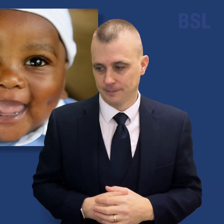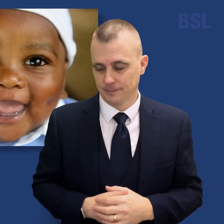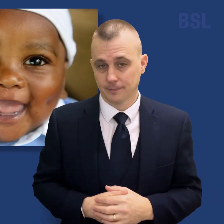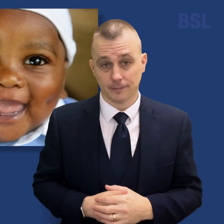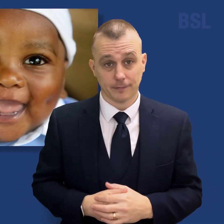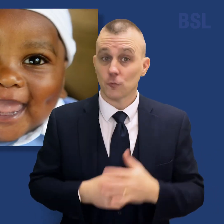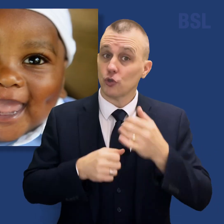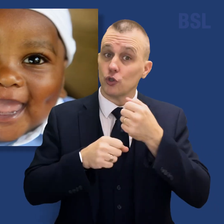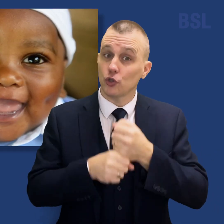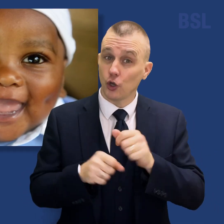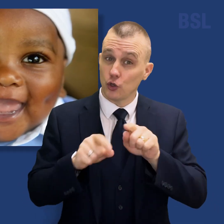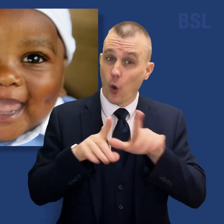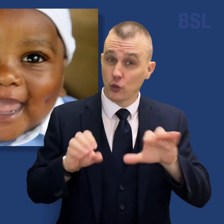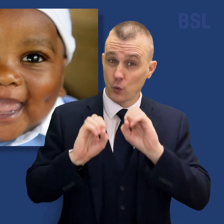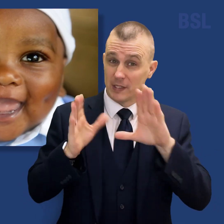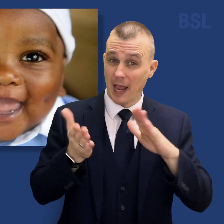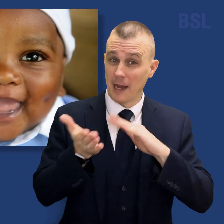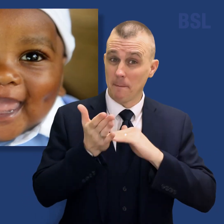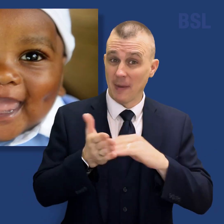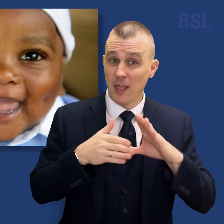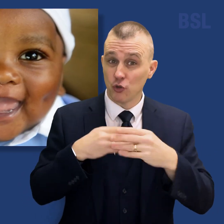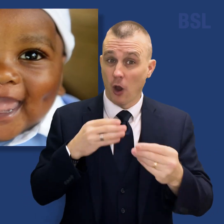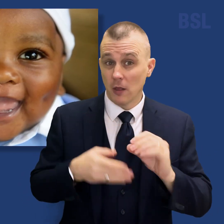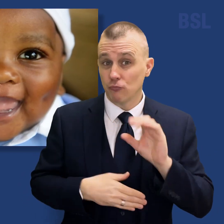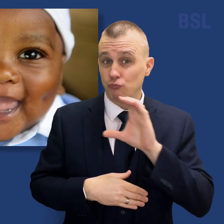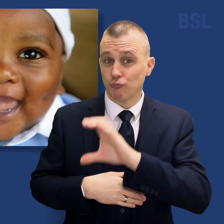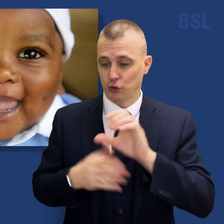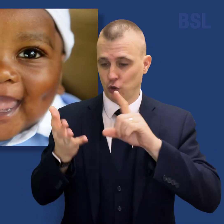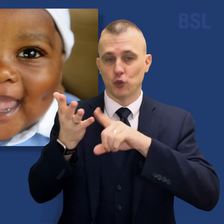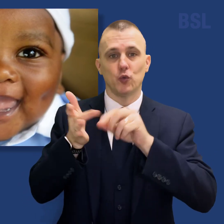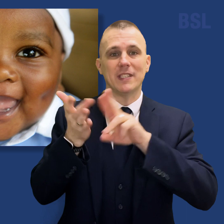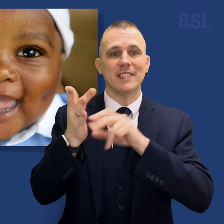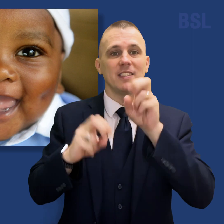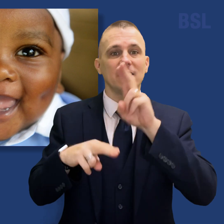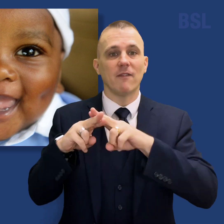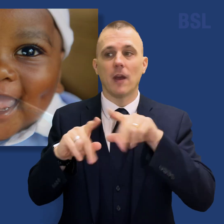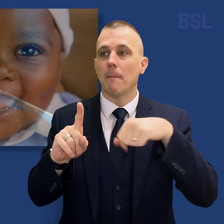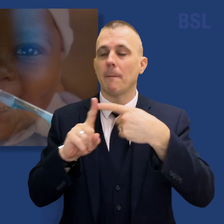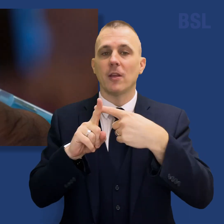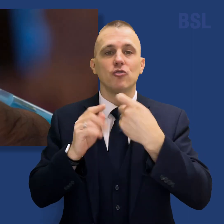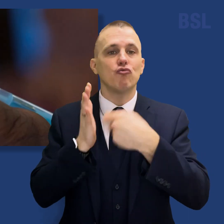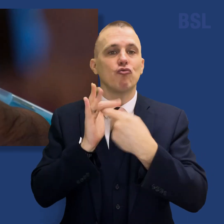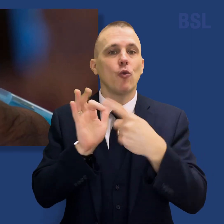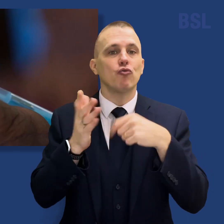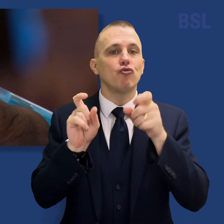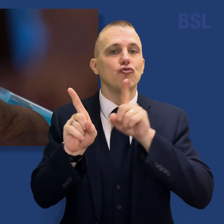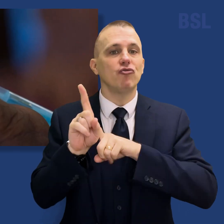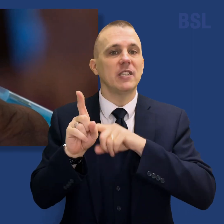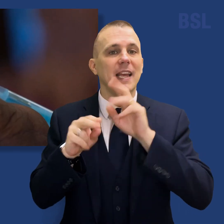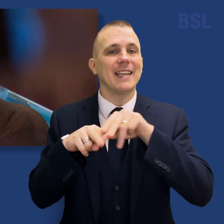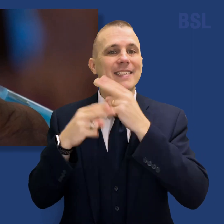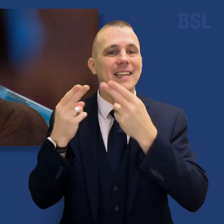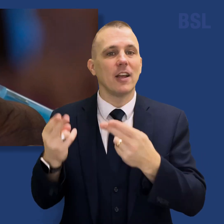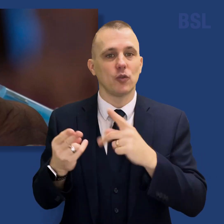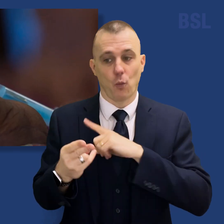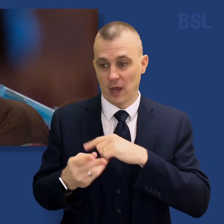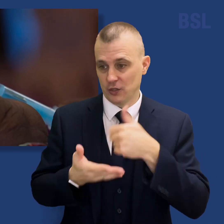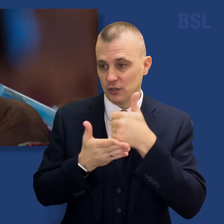The church has also given $10 million to UNICEF and Rotary International to support their efforts to eradicate